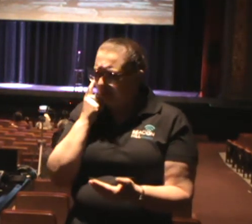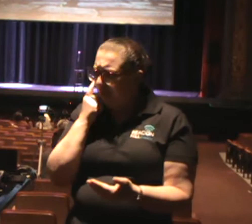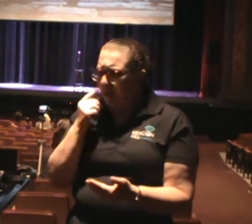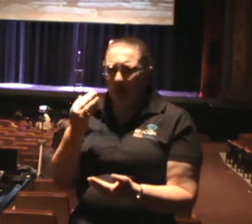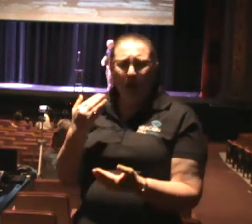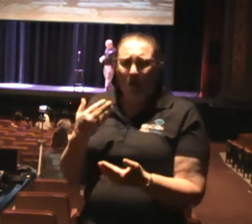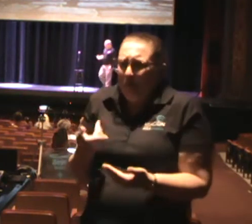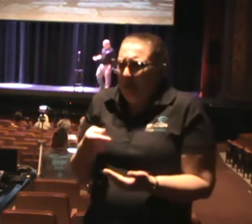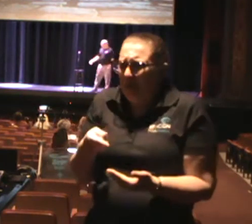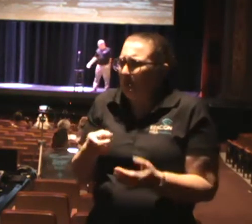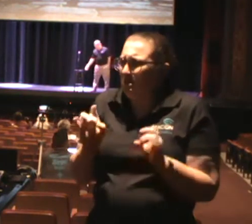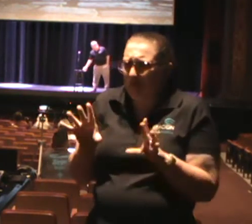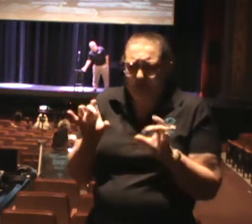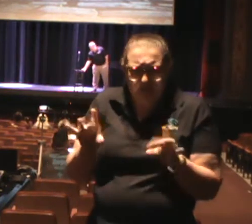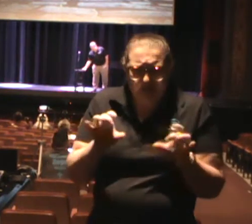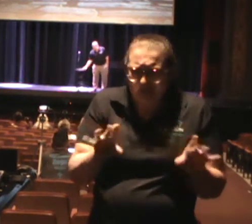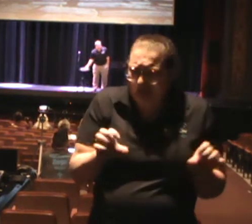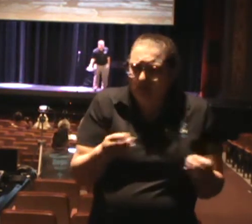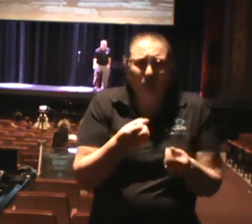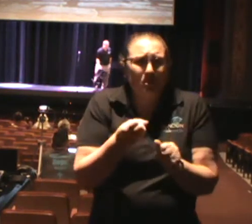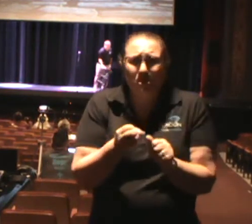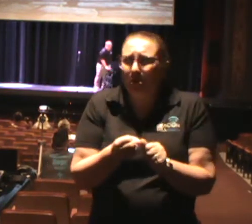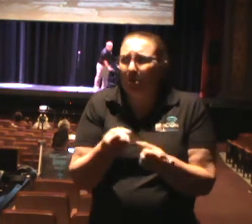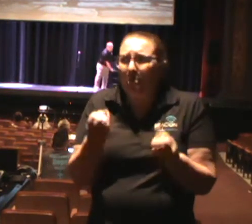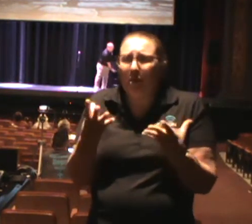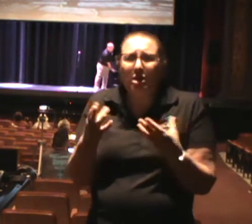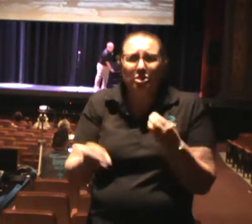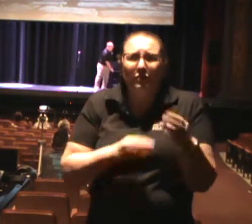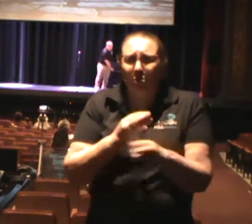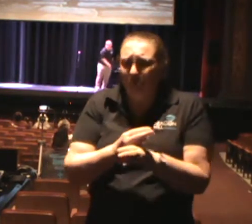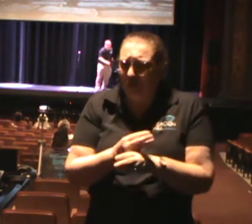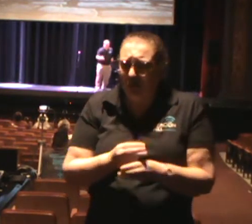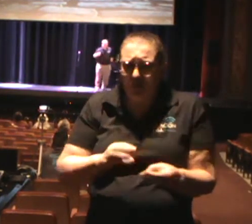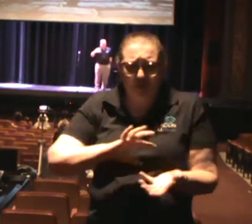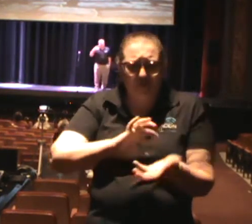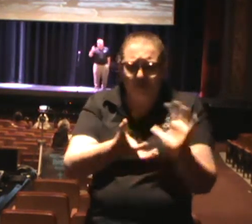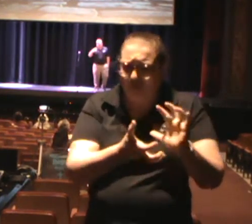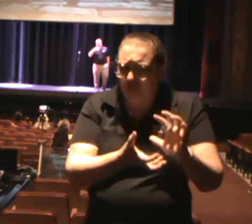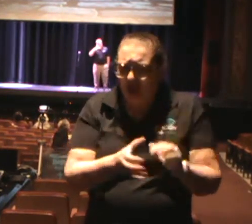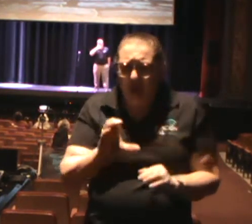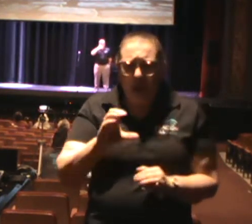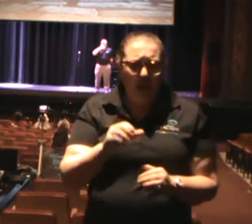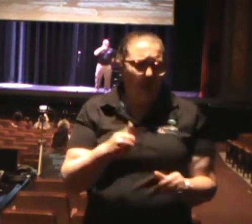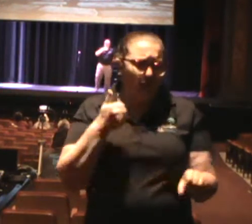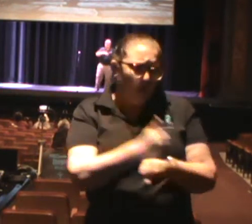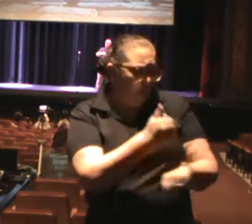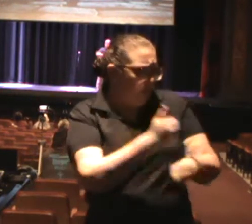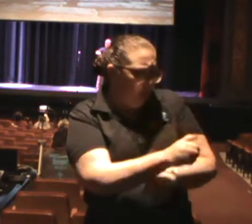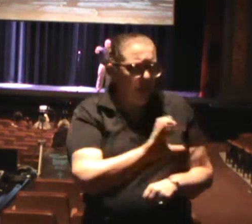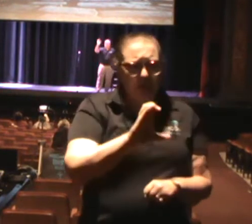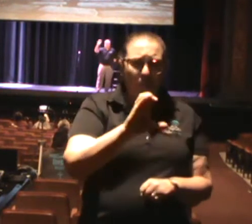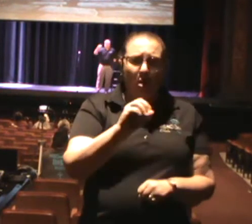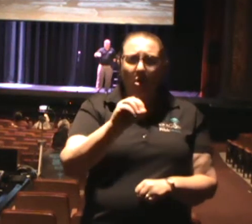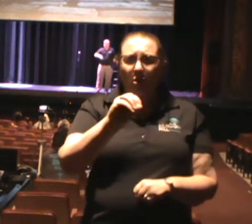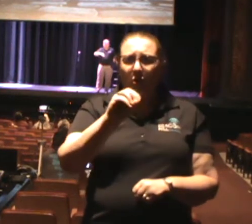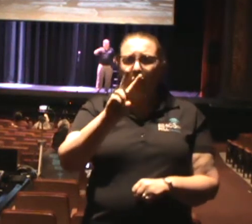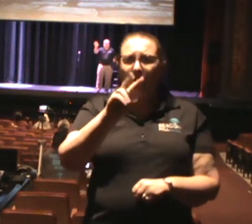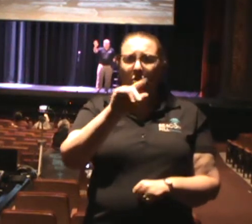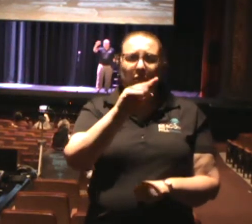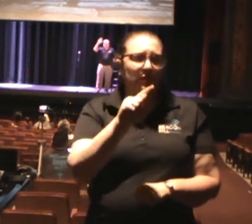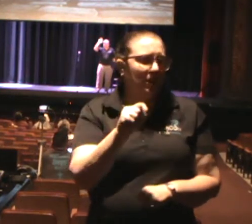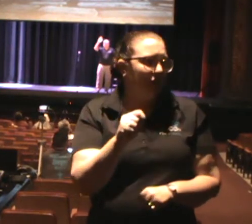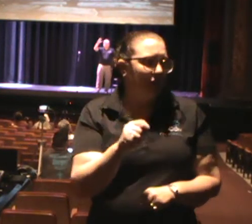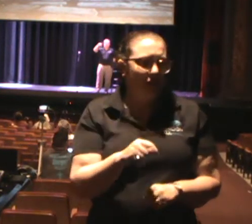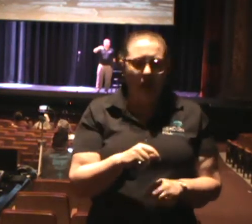horrific so much. So much of this year has been messed up. And COVID, we can blame COVID. We can blame things coming out of the ground,